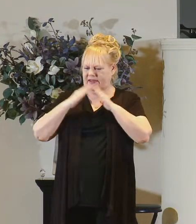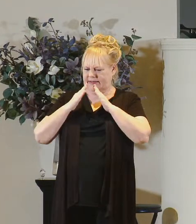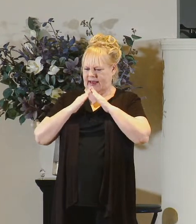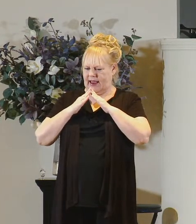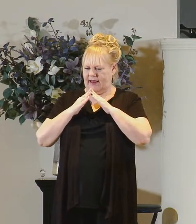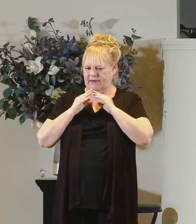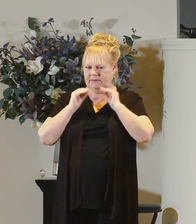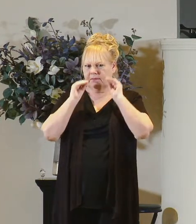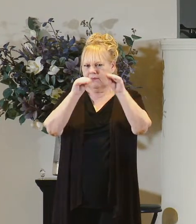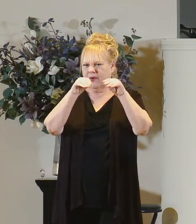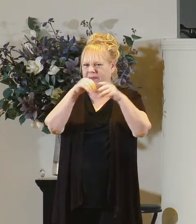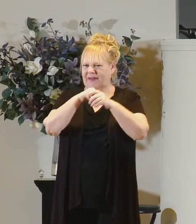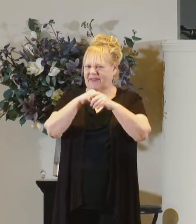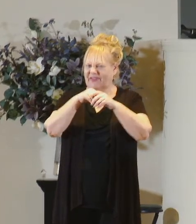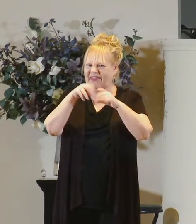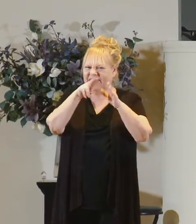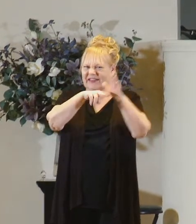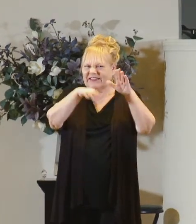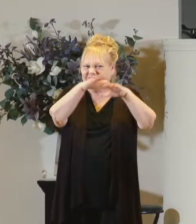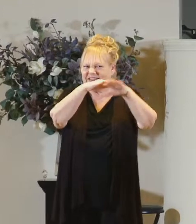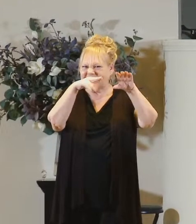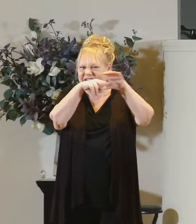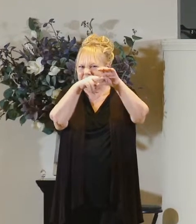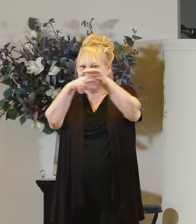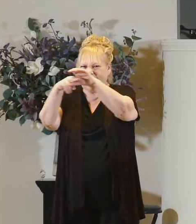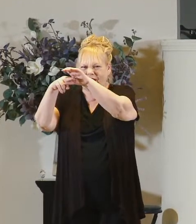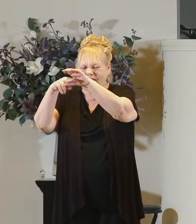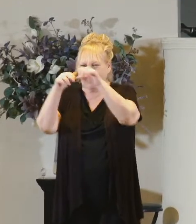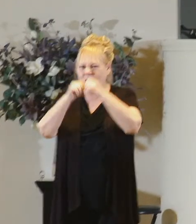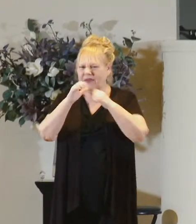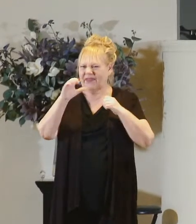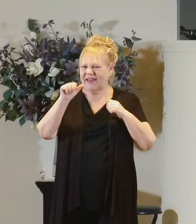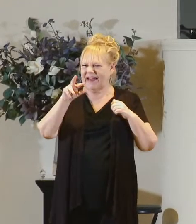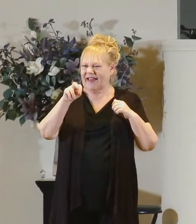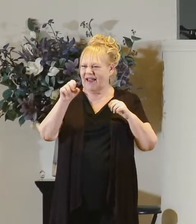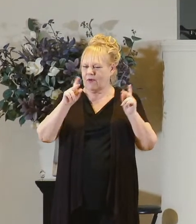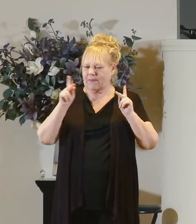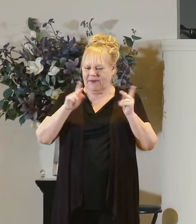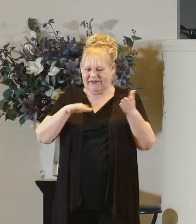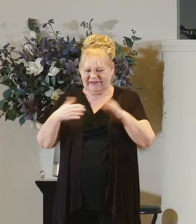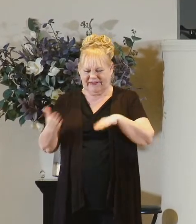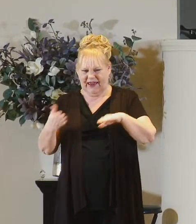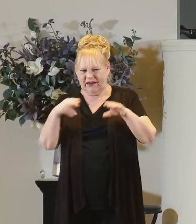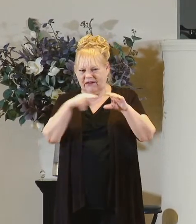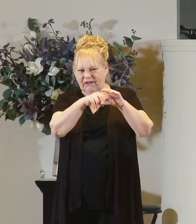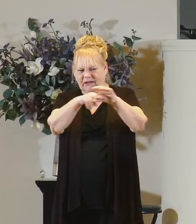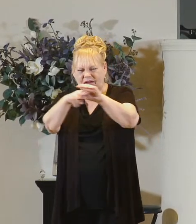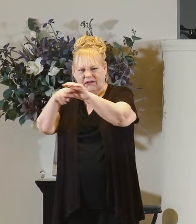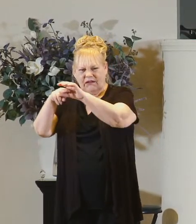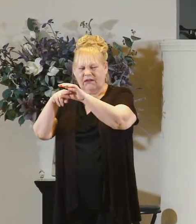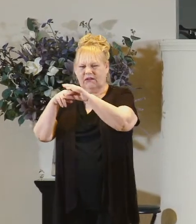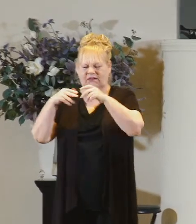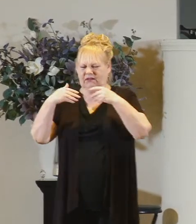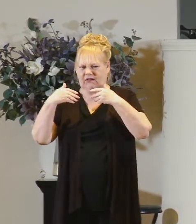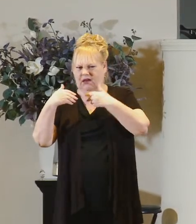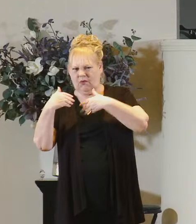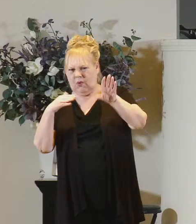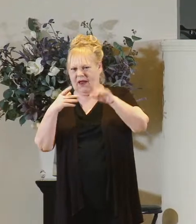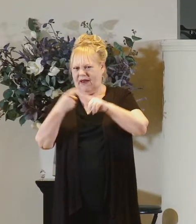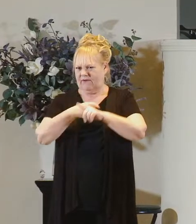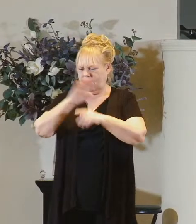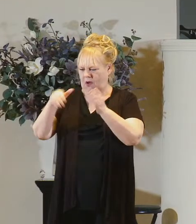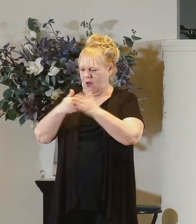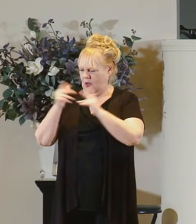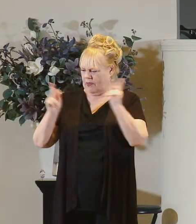put him basically in the cemetery out amongst the caves where the dead are buried get him away from